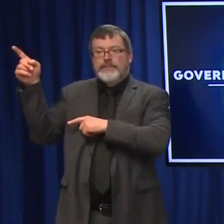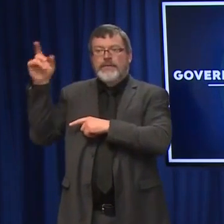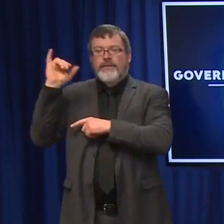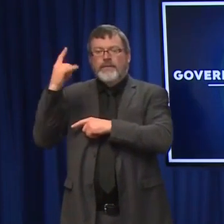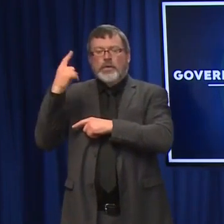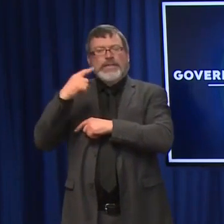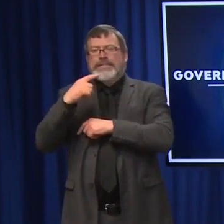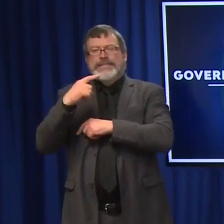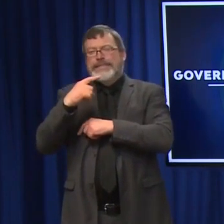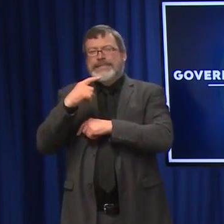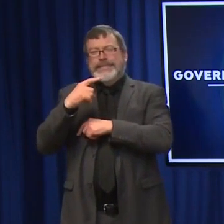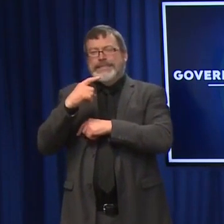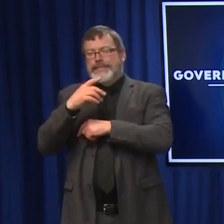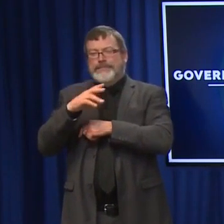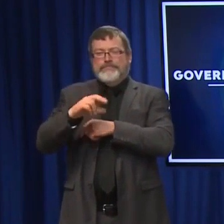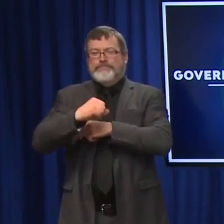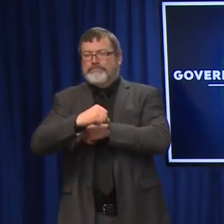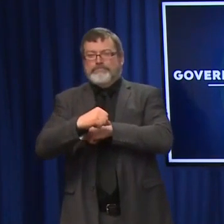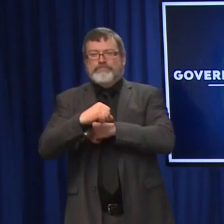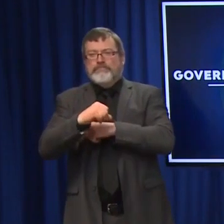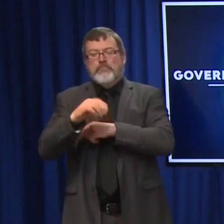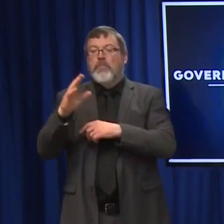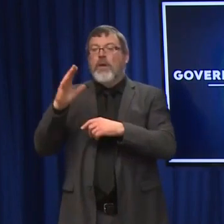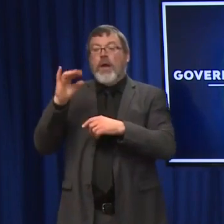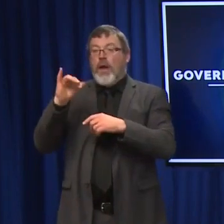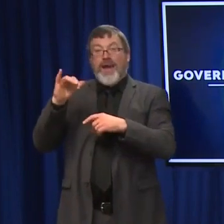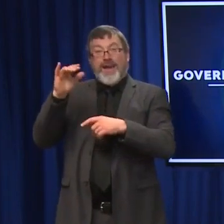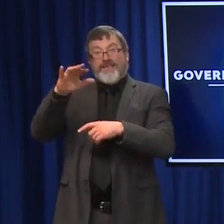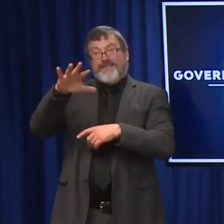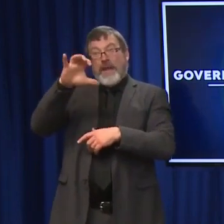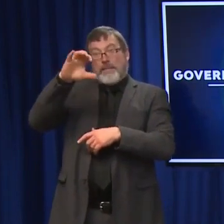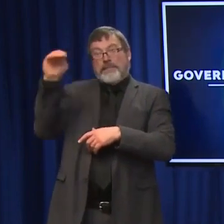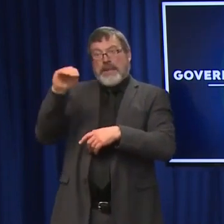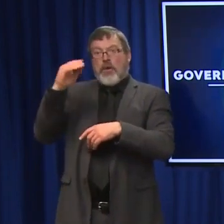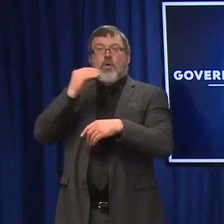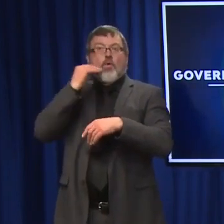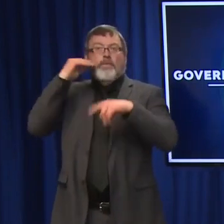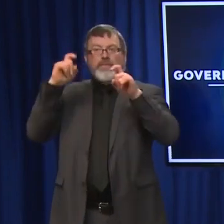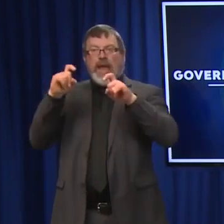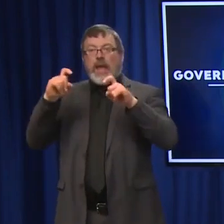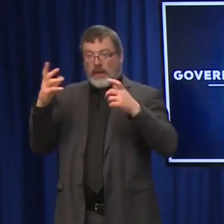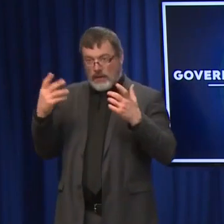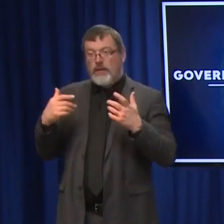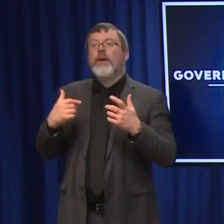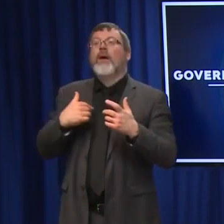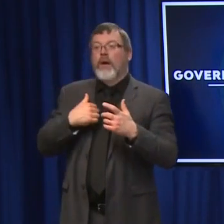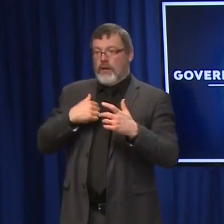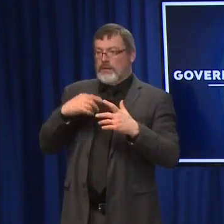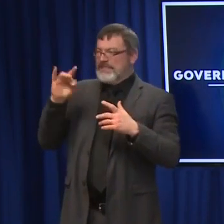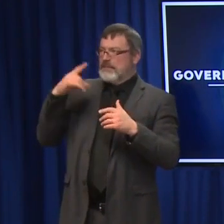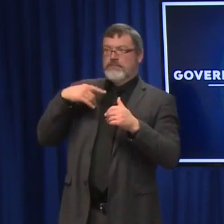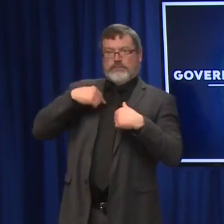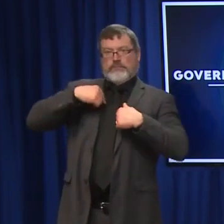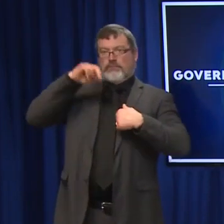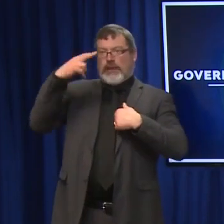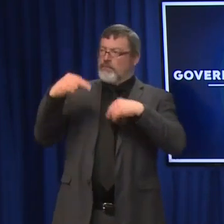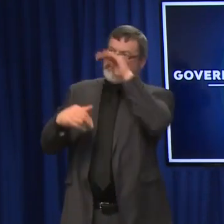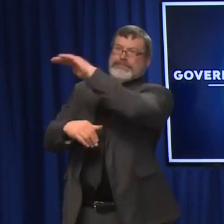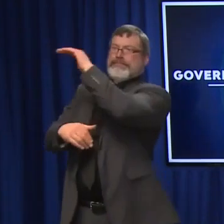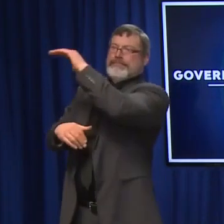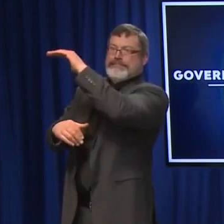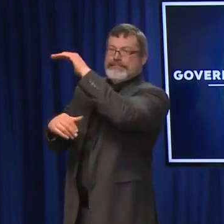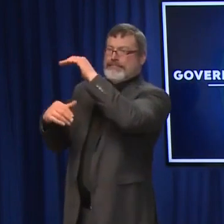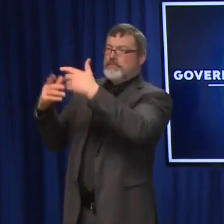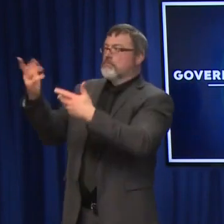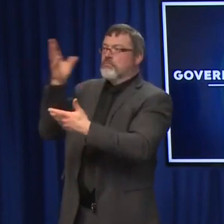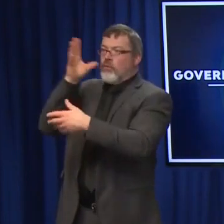say resistant, to the concept of home testing. As a lot of folks know, we were the first state in the country to really make a very large amount